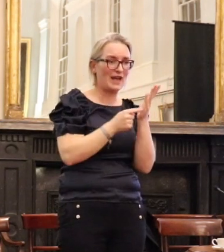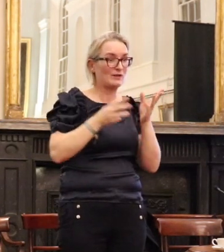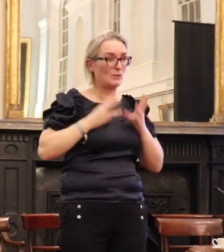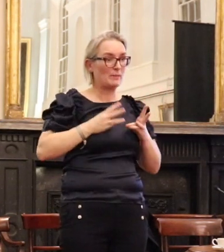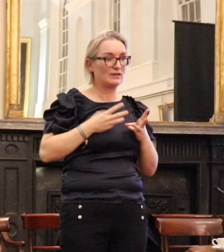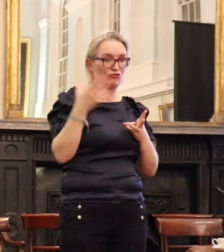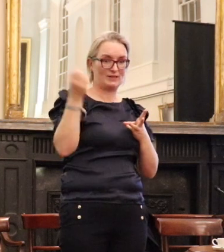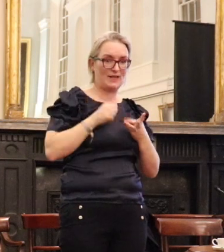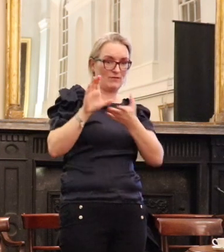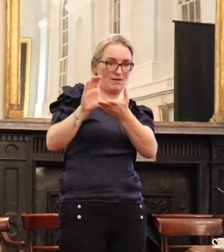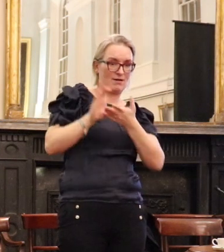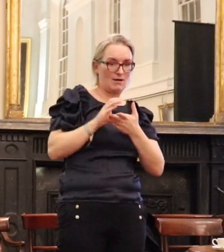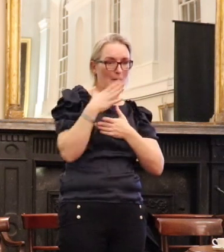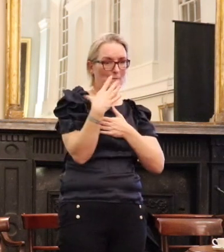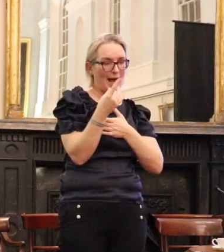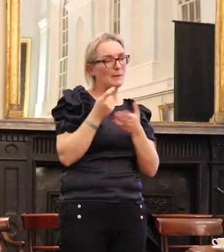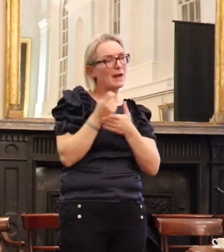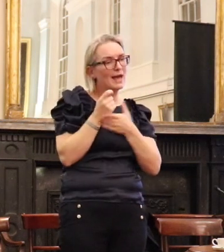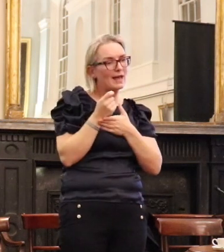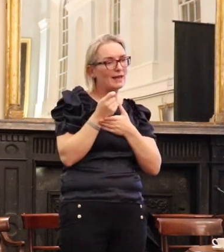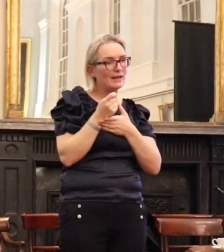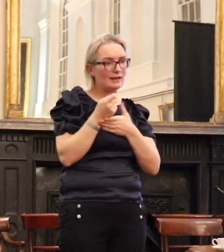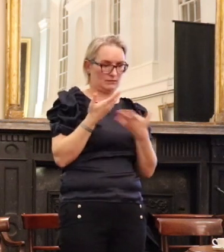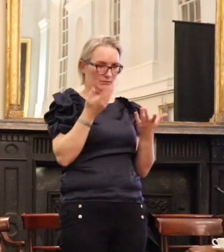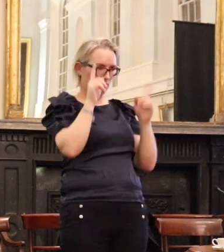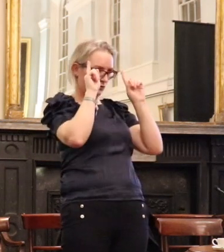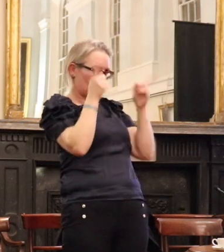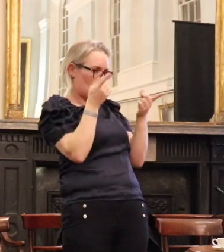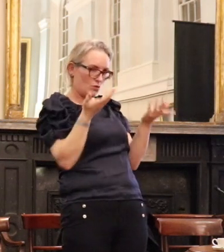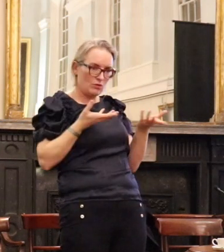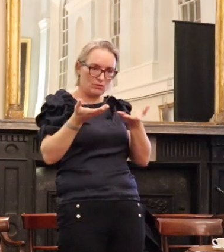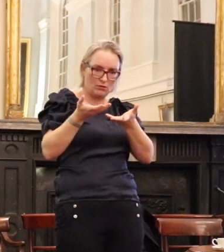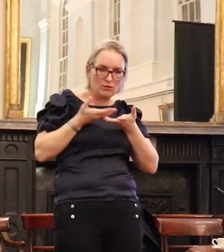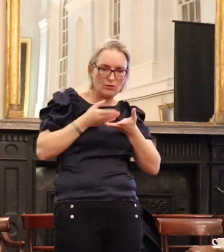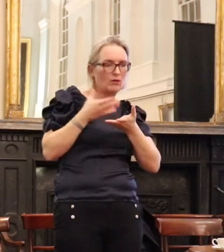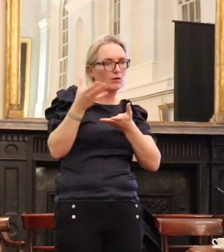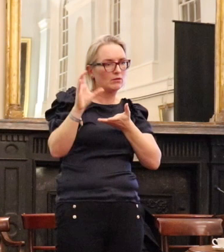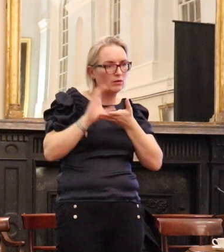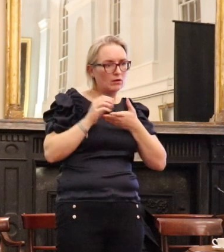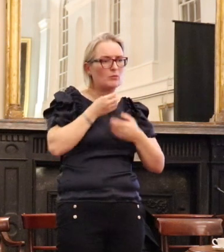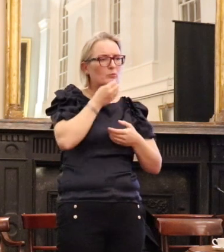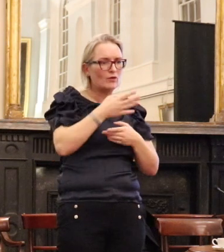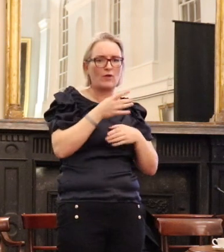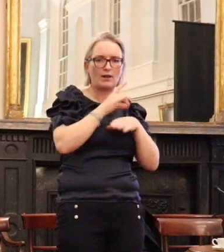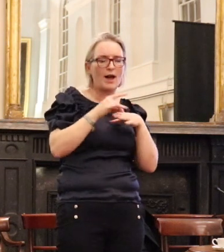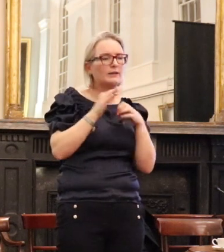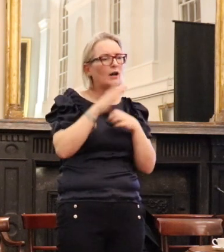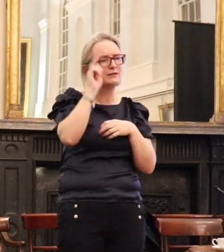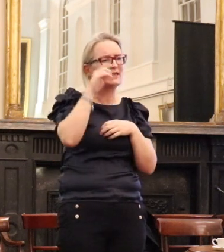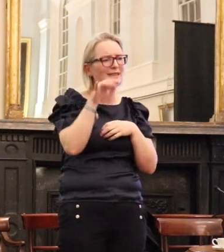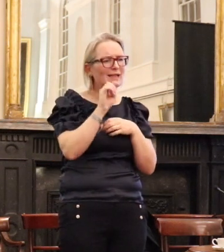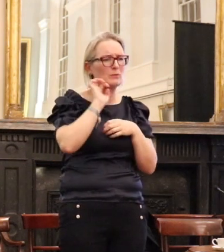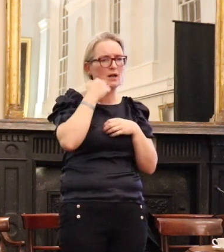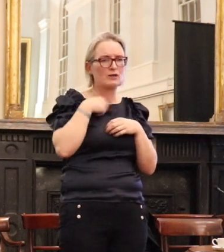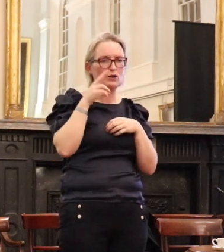back payments to which they never believed or understood it were entitled. And it was in many ways the most beautiful kind of test case for your lawyer